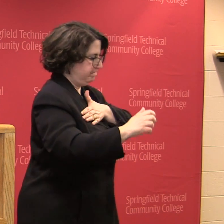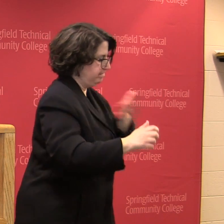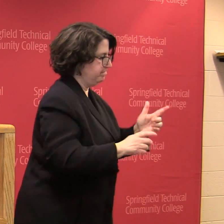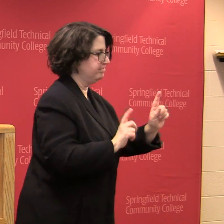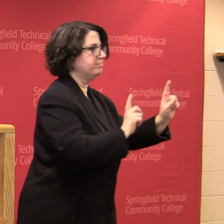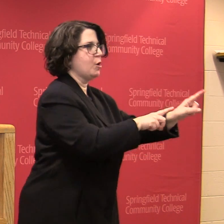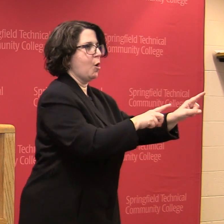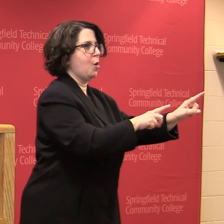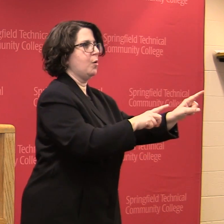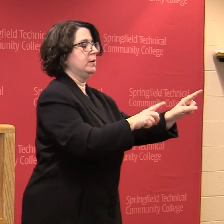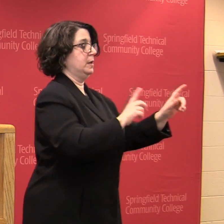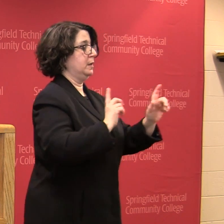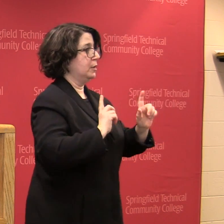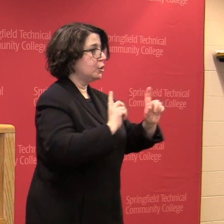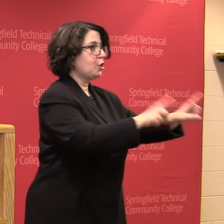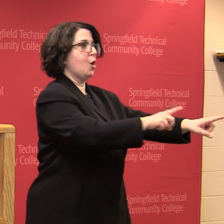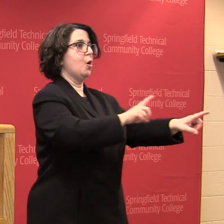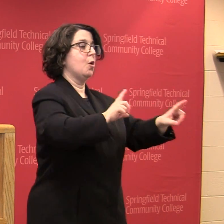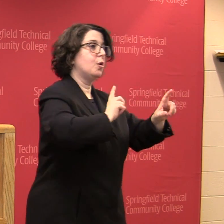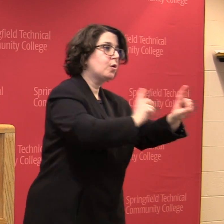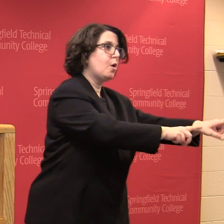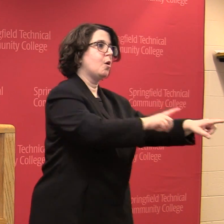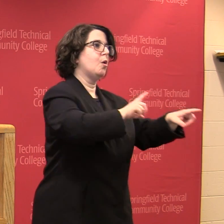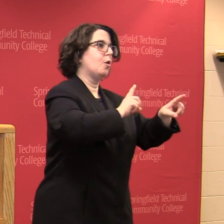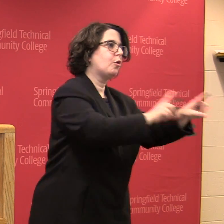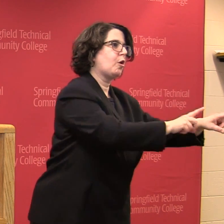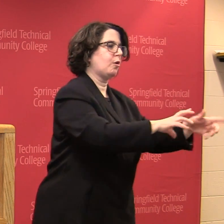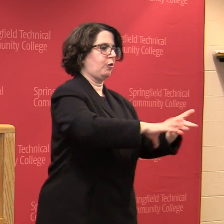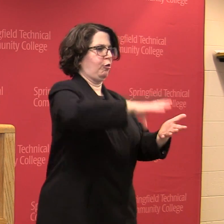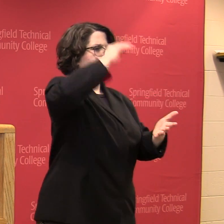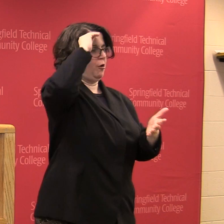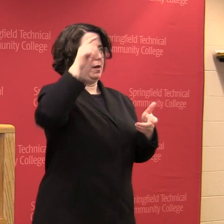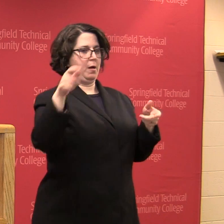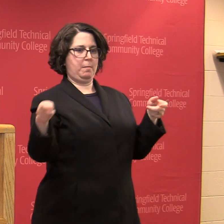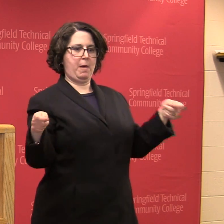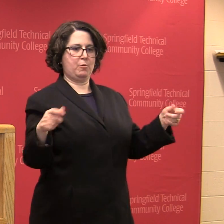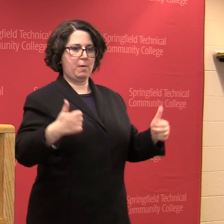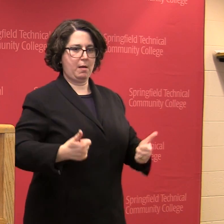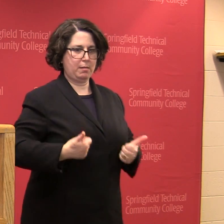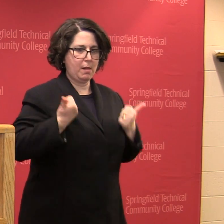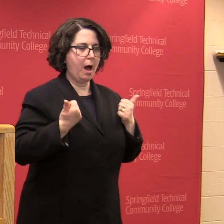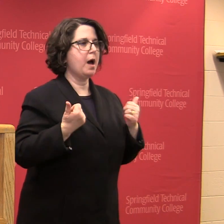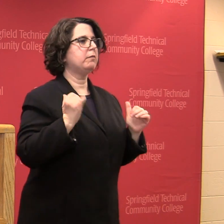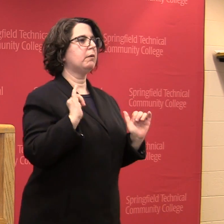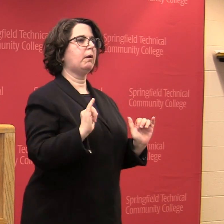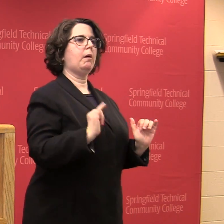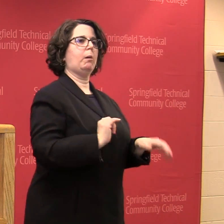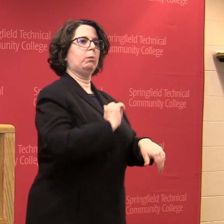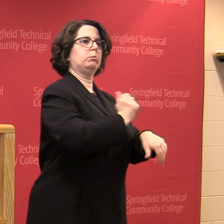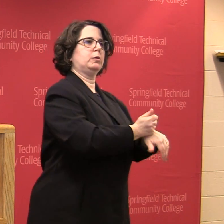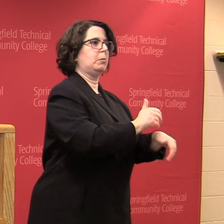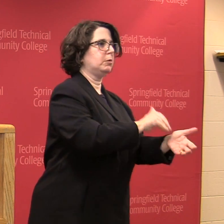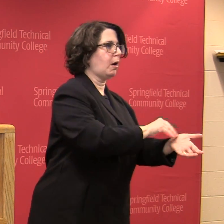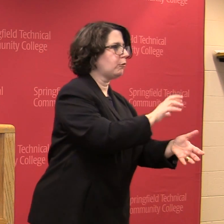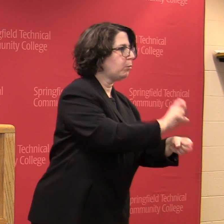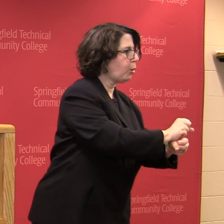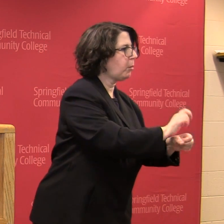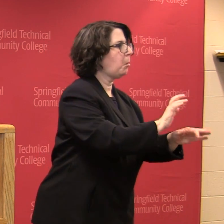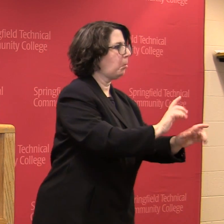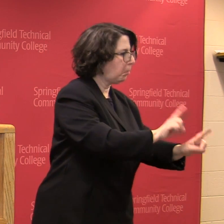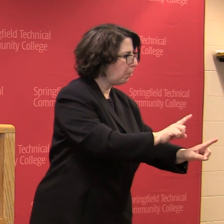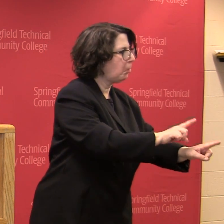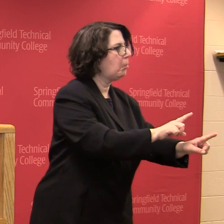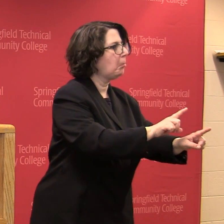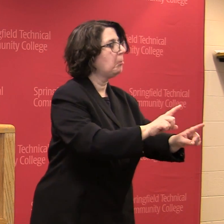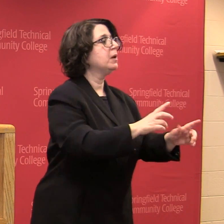how to manage my life. I made med appointments and went to those. I started to get my life in control, but still had